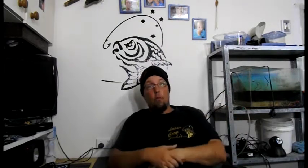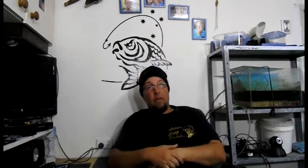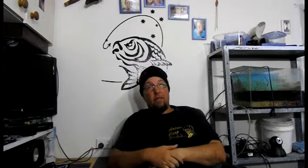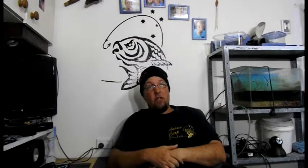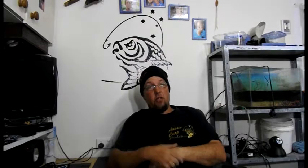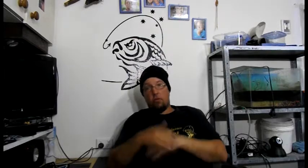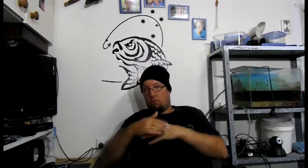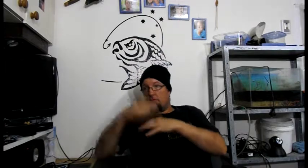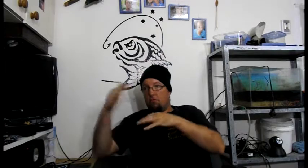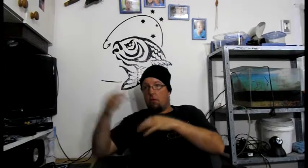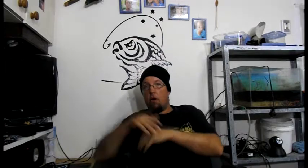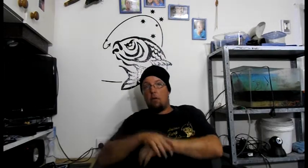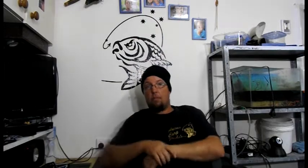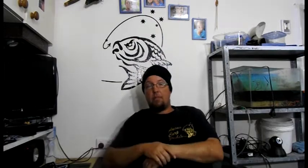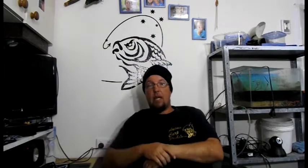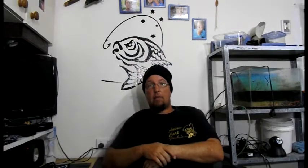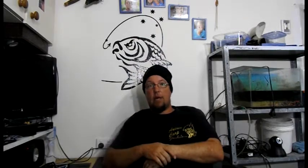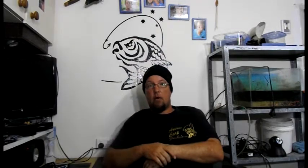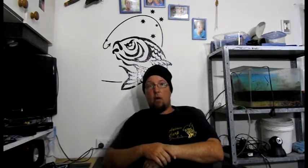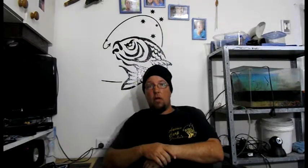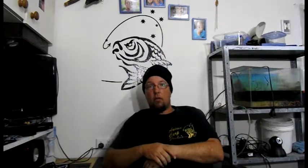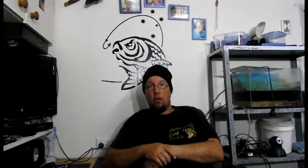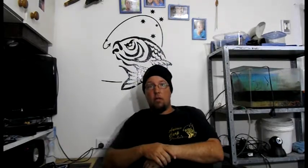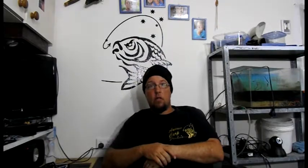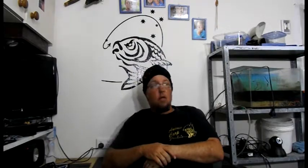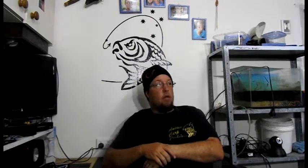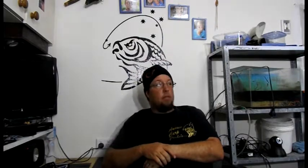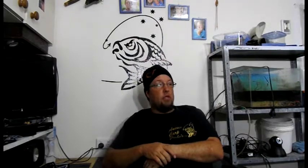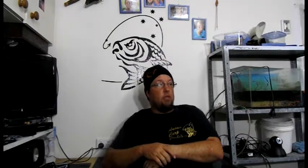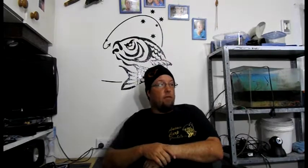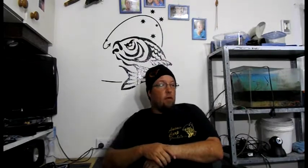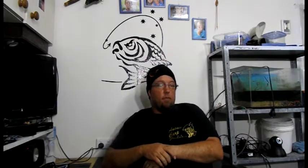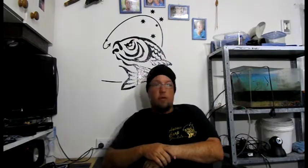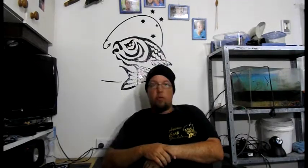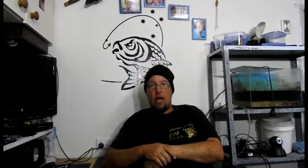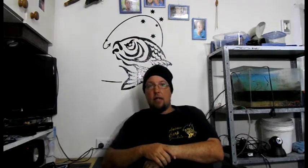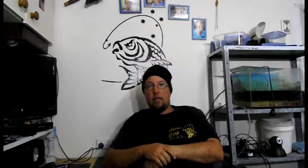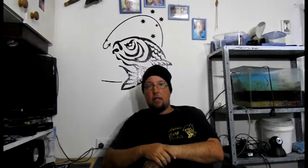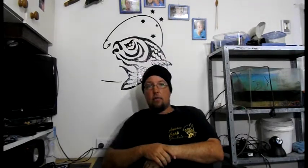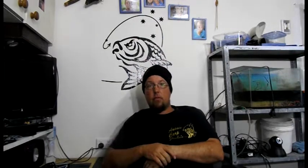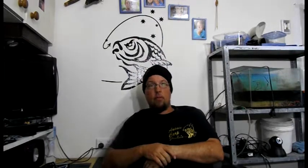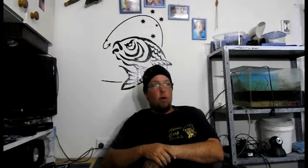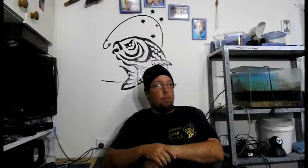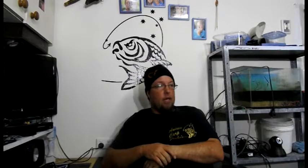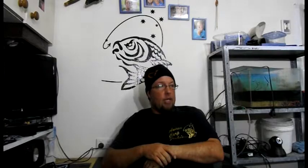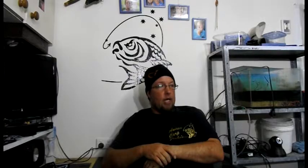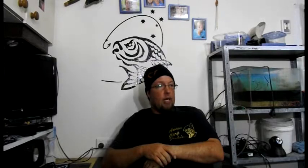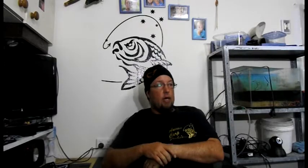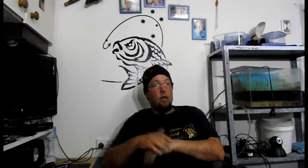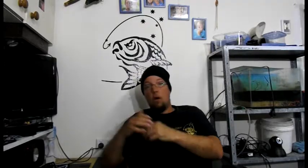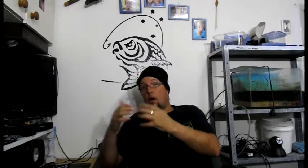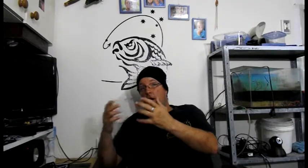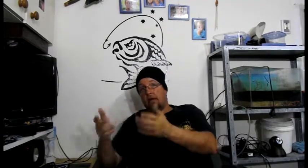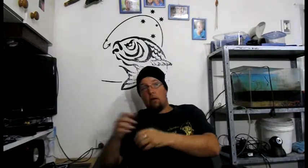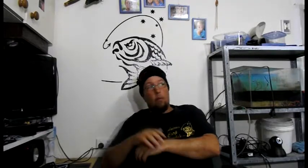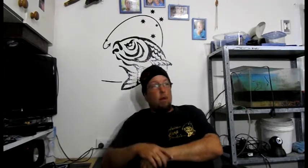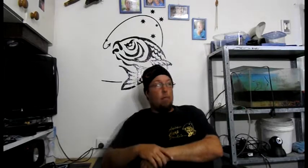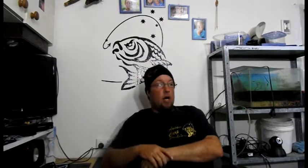big fish on bigger, better quality rods. Because I've got better drag systems. I've got better gear. I've now got my bite